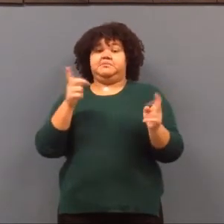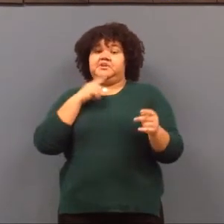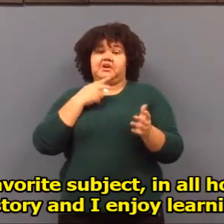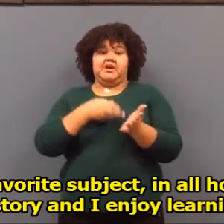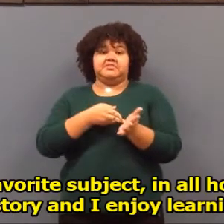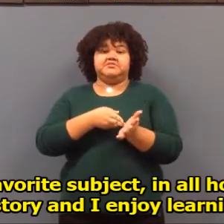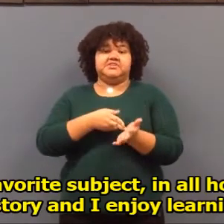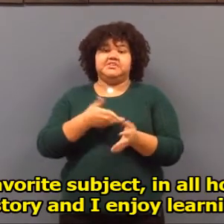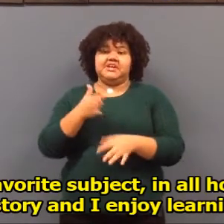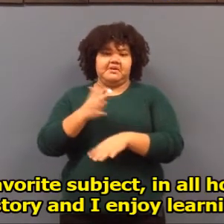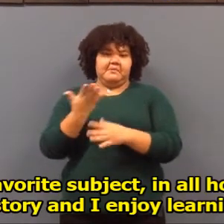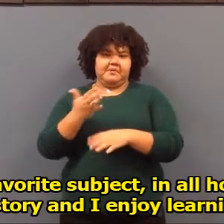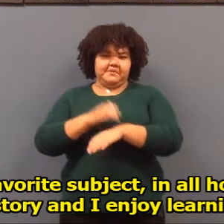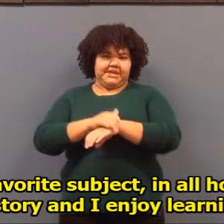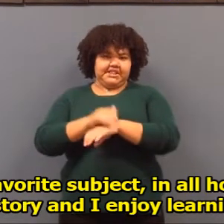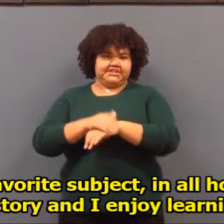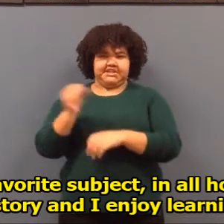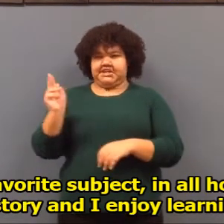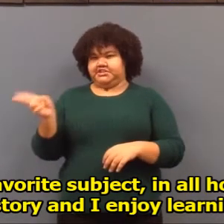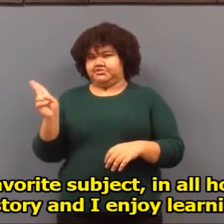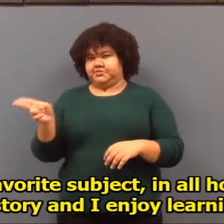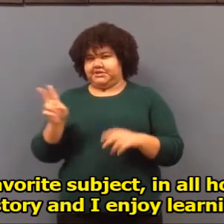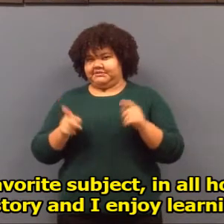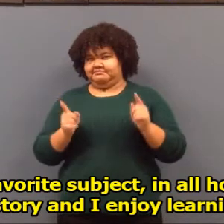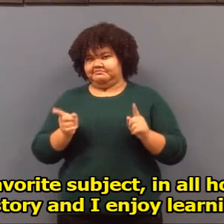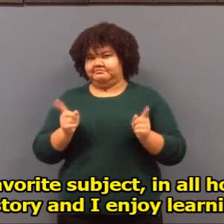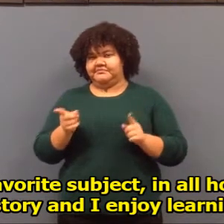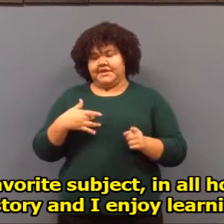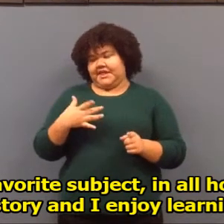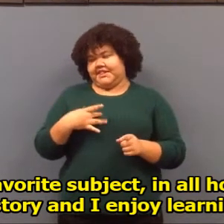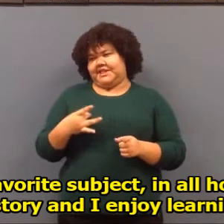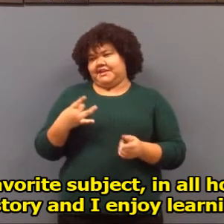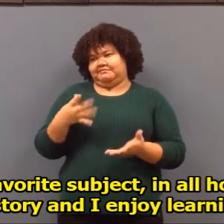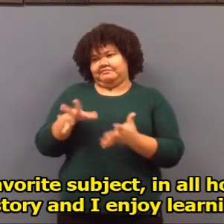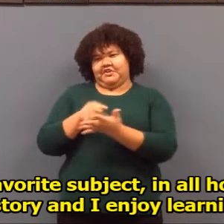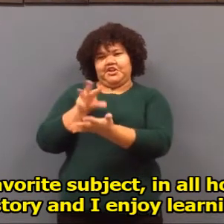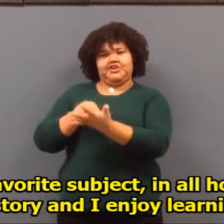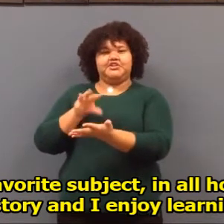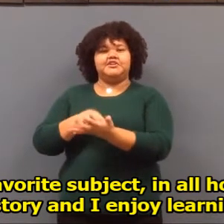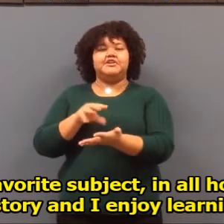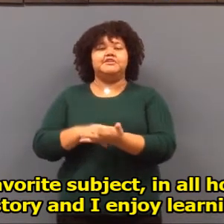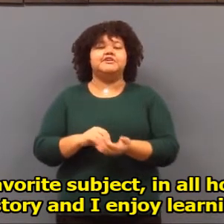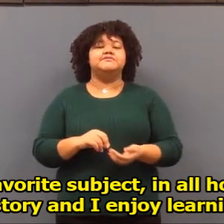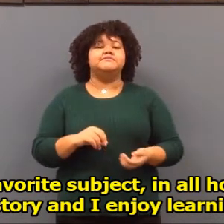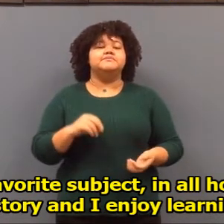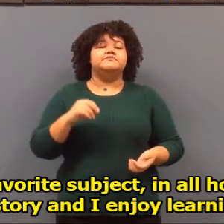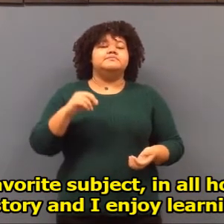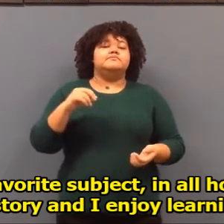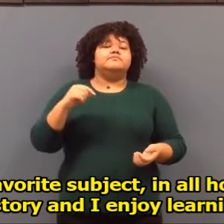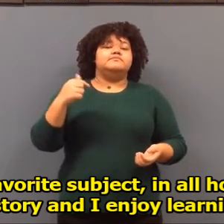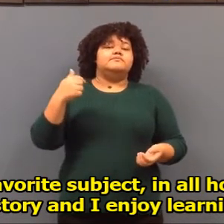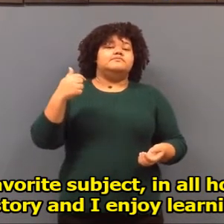I love to learn. My favorite subject in all honesty is English and history. And I enjoy learning.